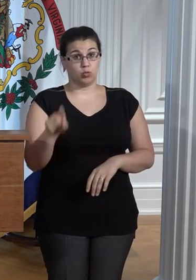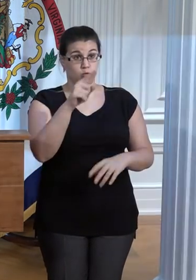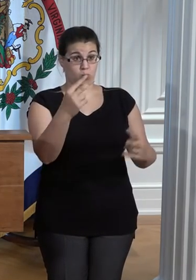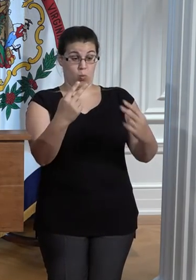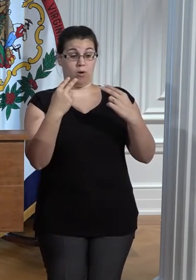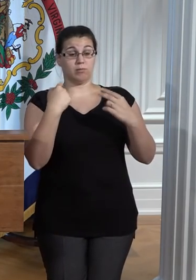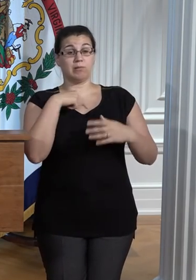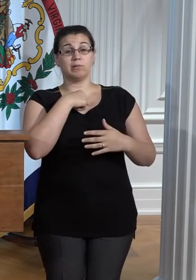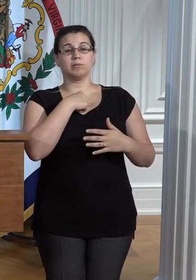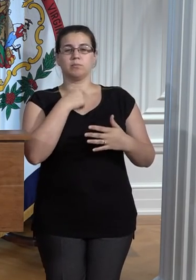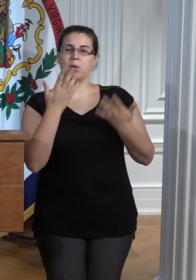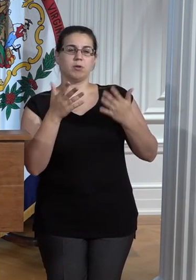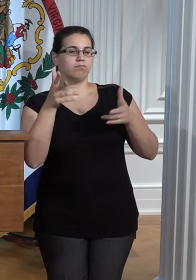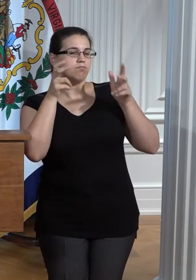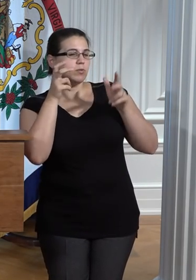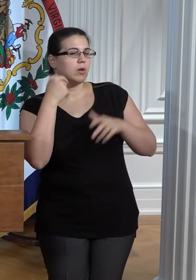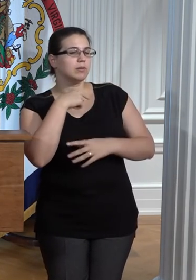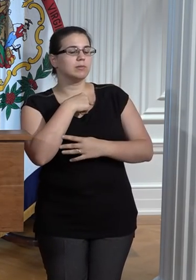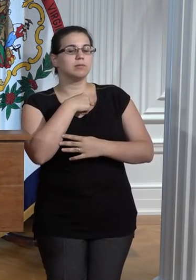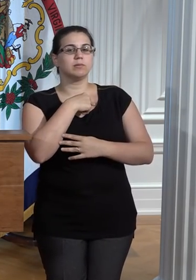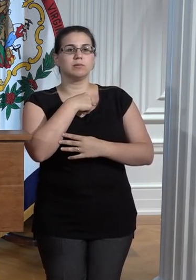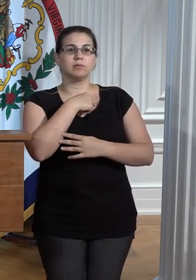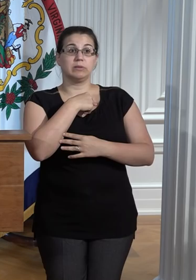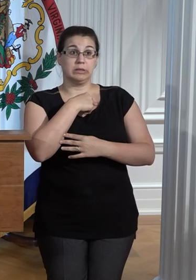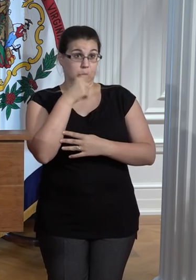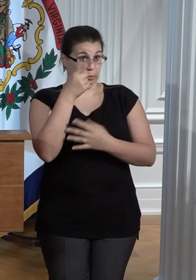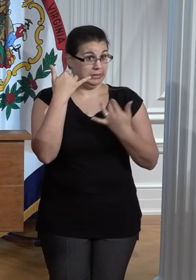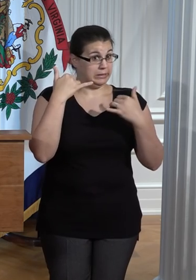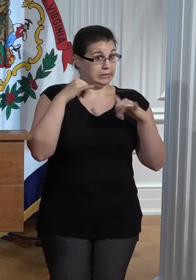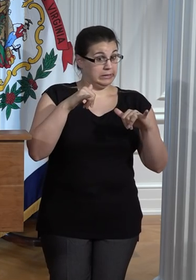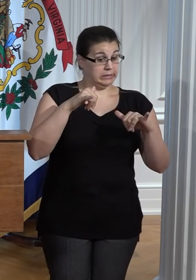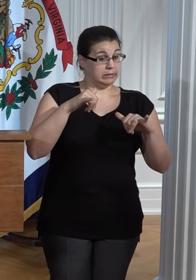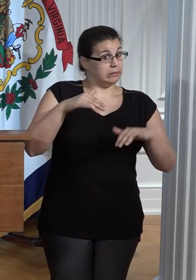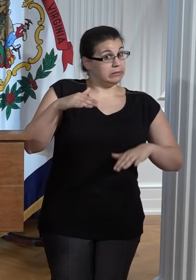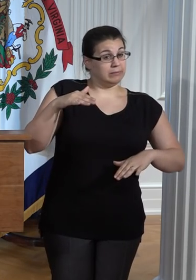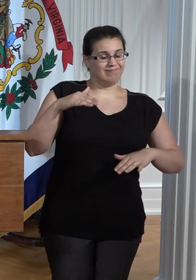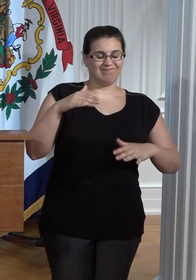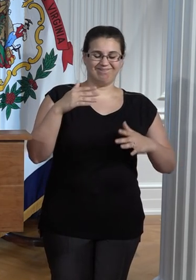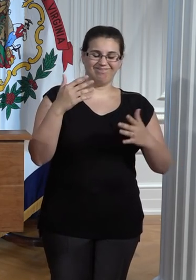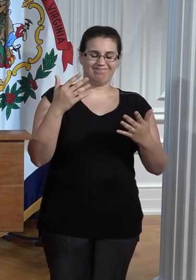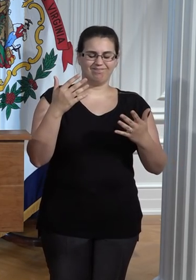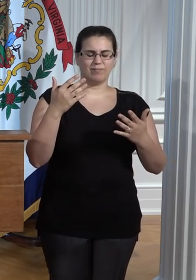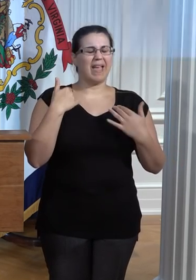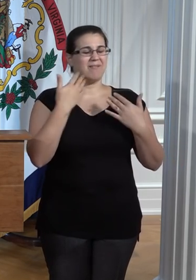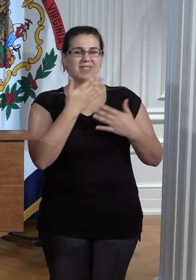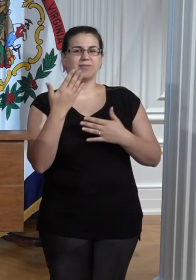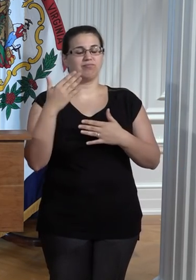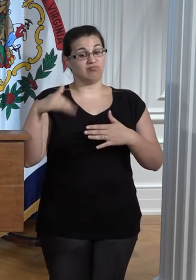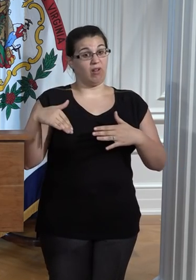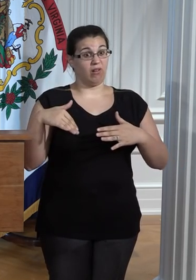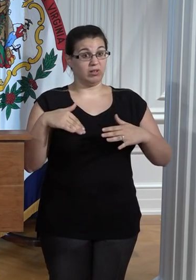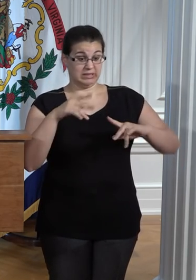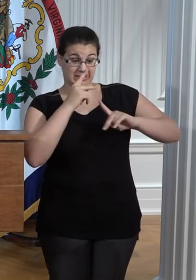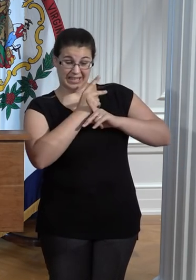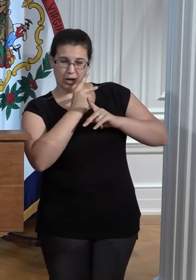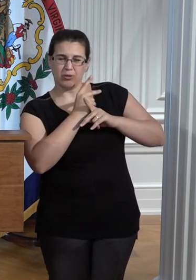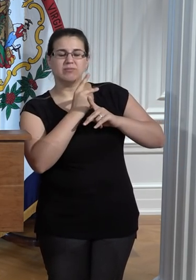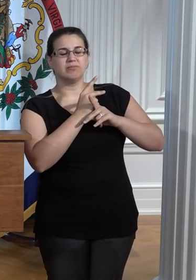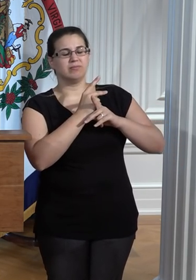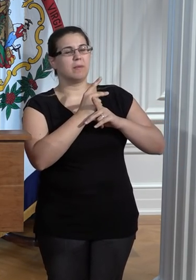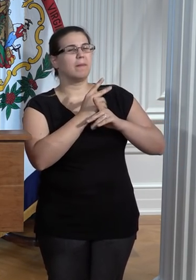or listening that still may have unmet needs, please contact your local Office of Emergency Management.